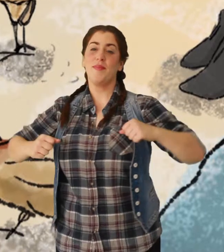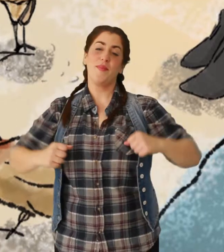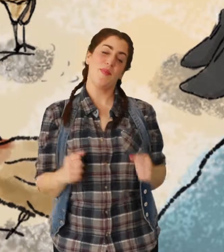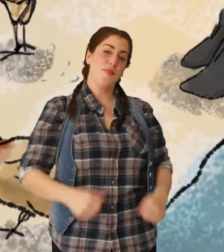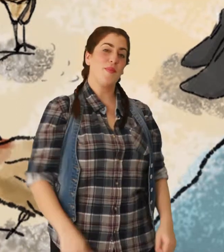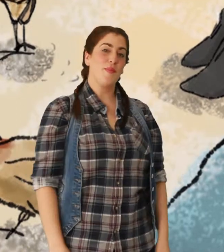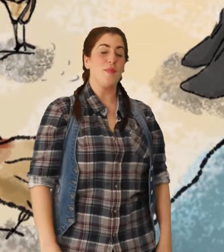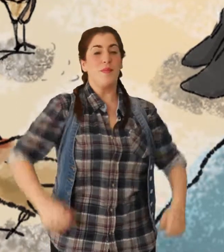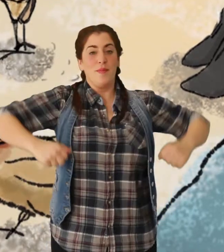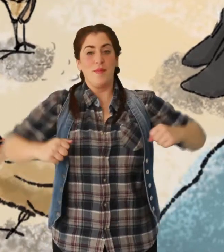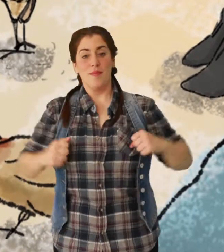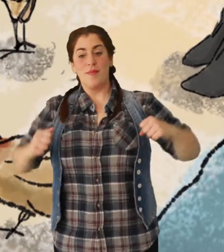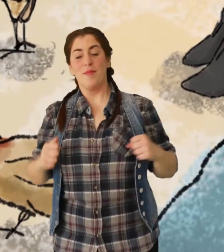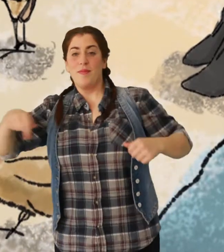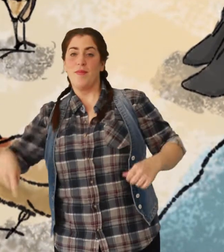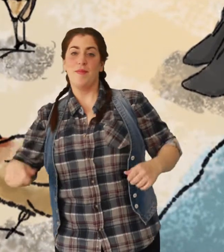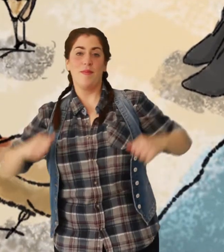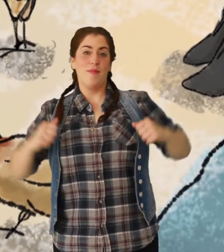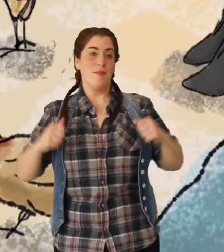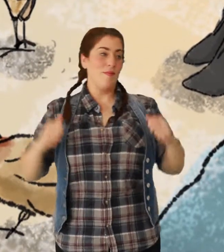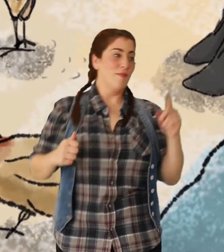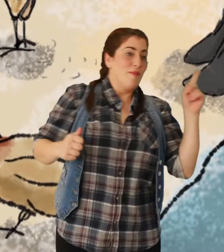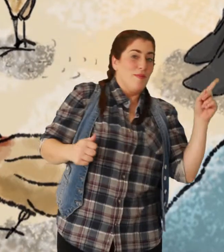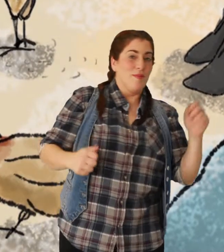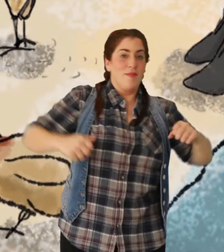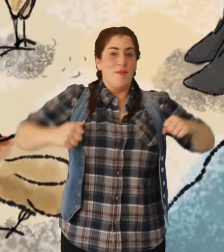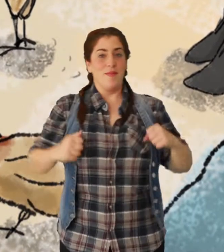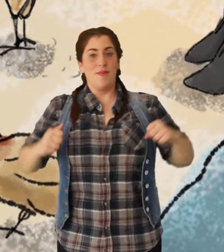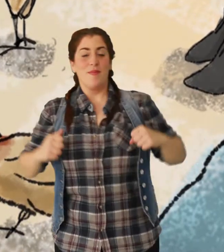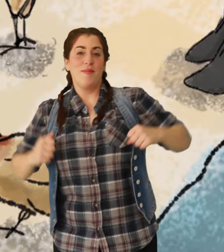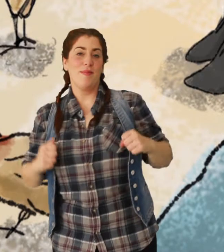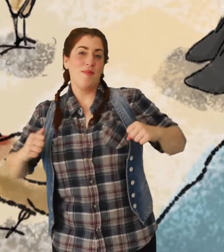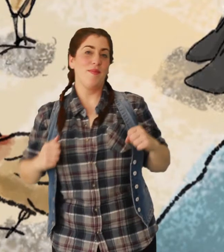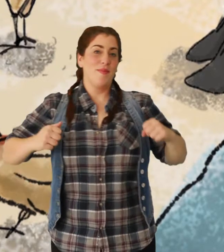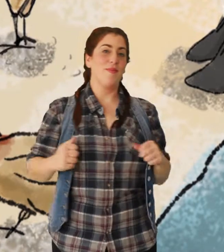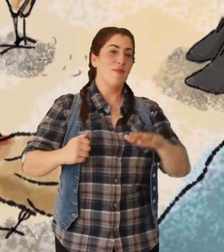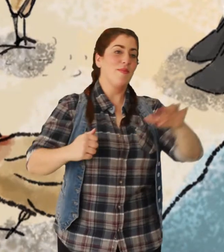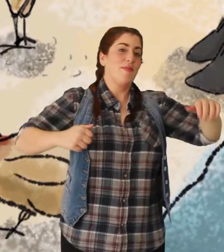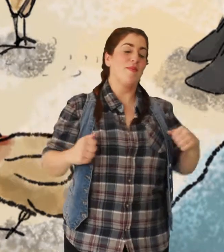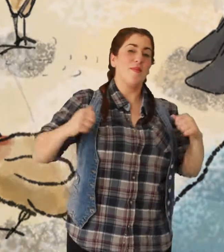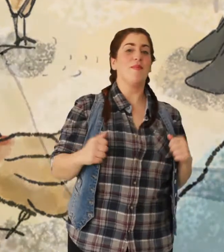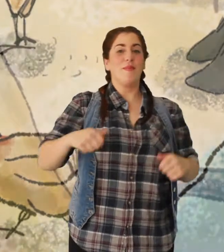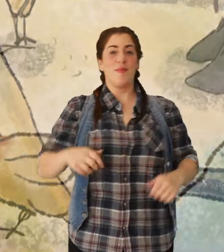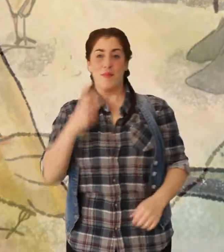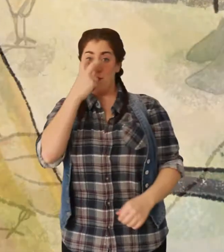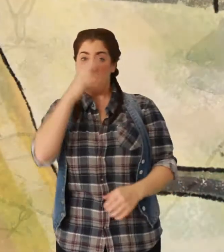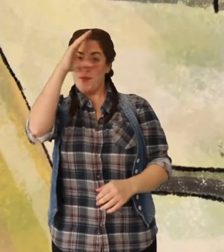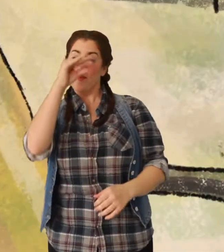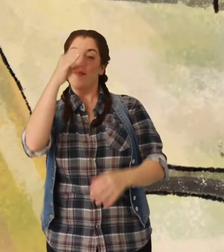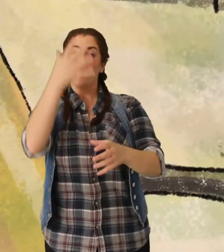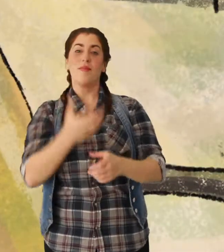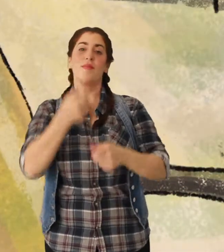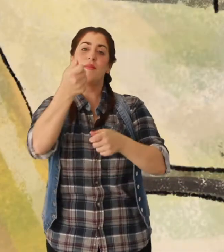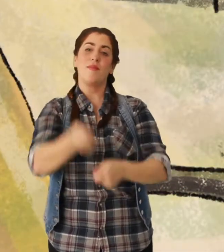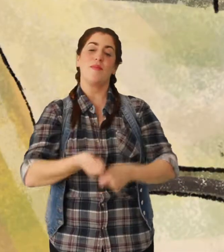ee-ah, ee-ah-oh With a clack clack here and a clack clack there Here a clack, there a clack, everywhere a clack clack Old